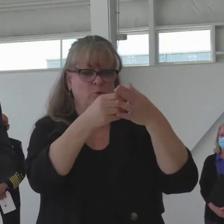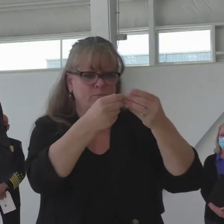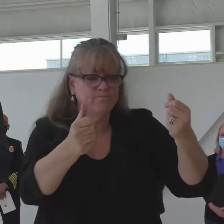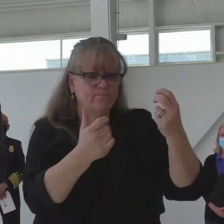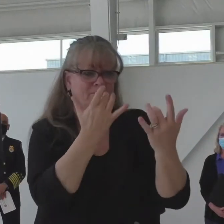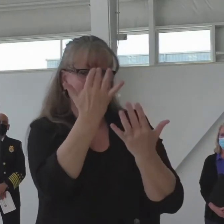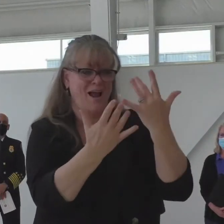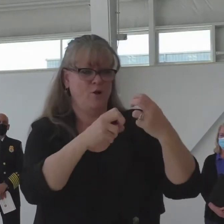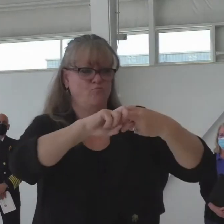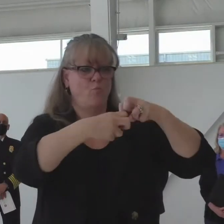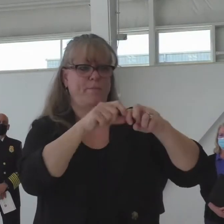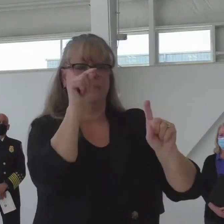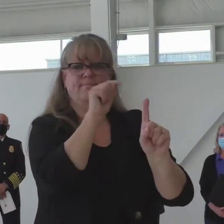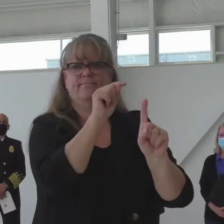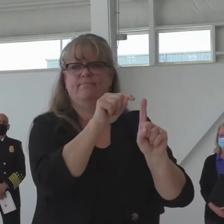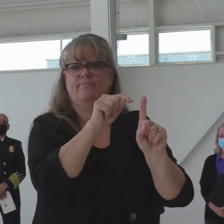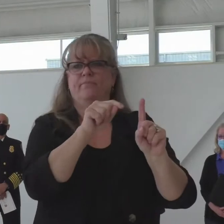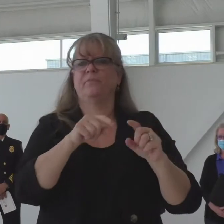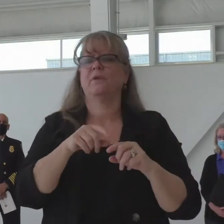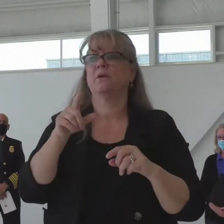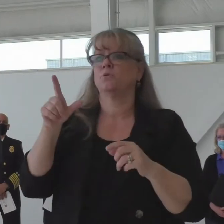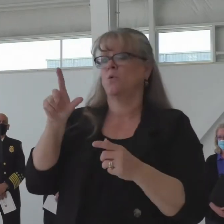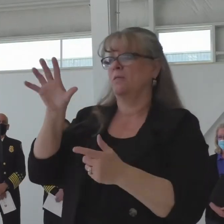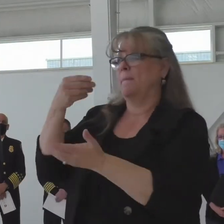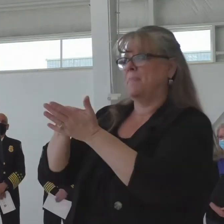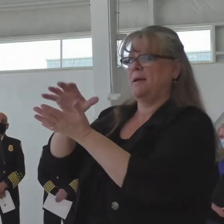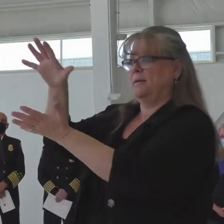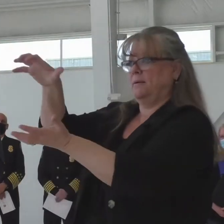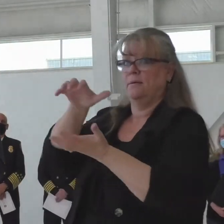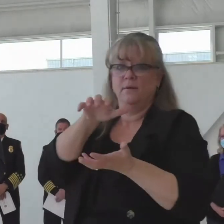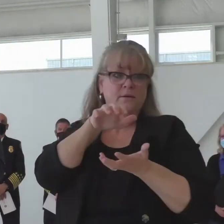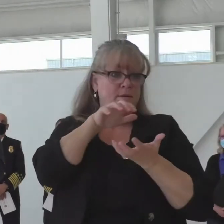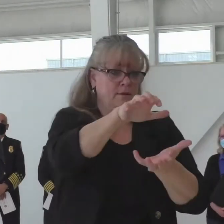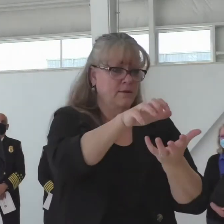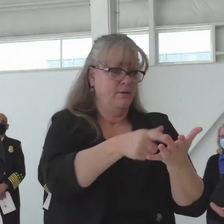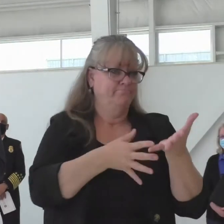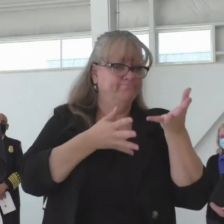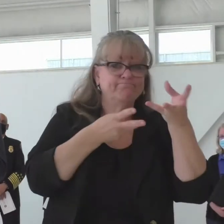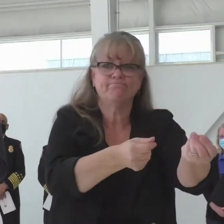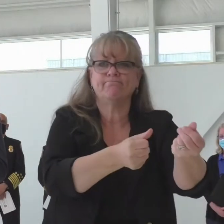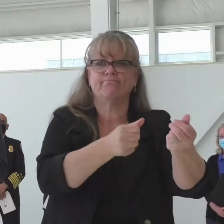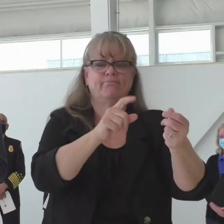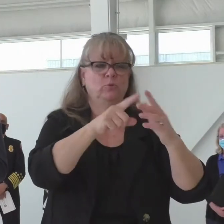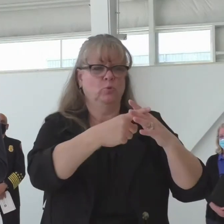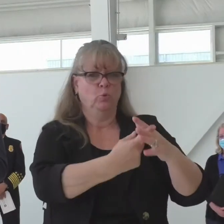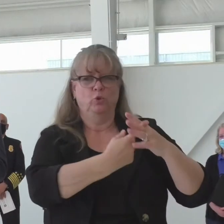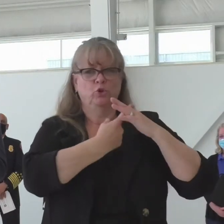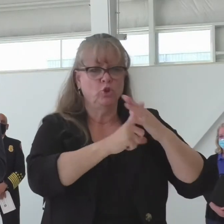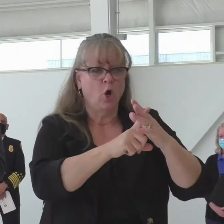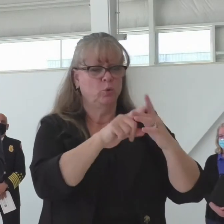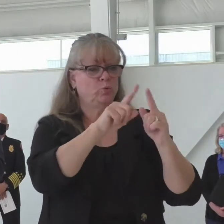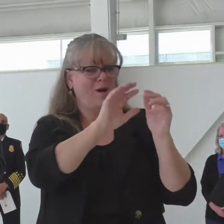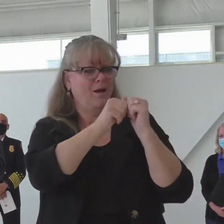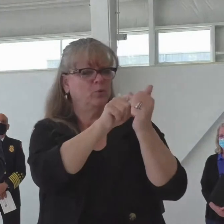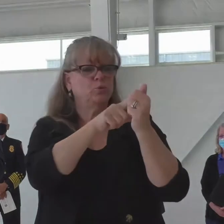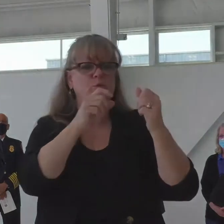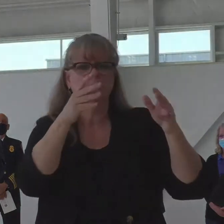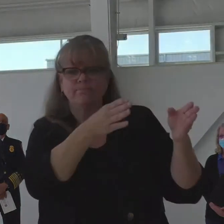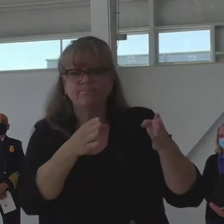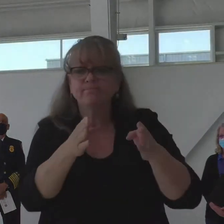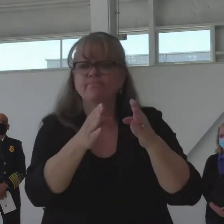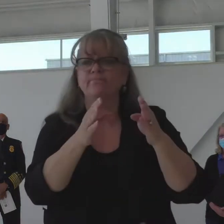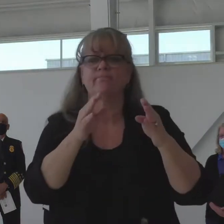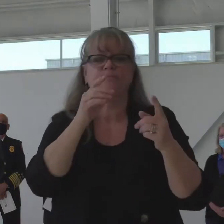funds to make sure that we have the funds that go to initial attack, to aviation support, to supporting